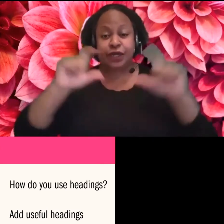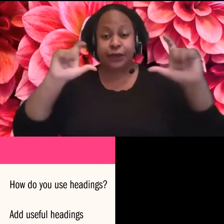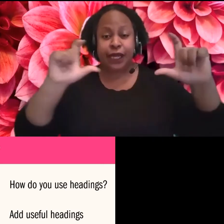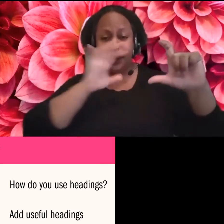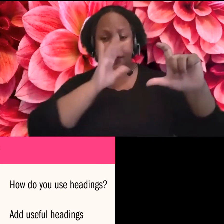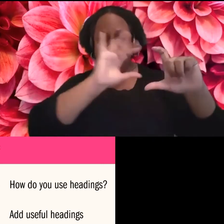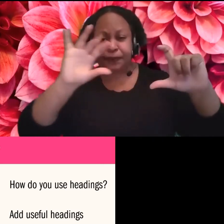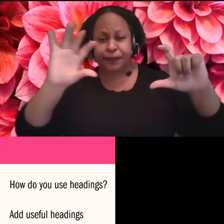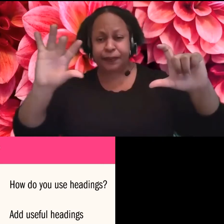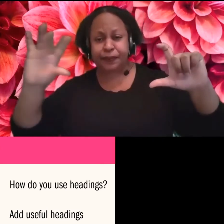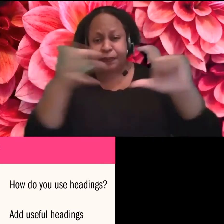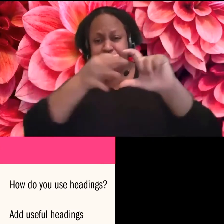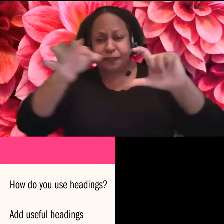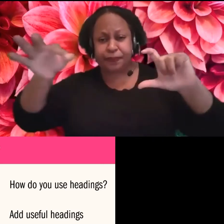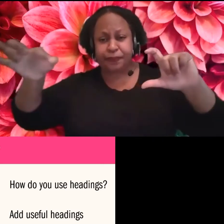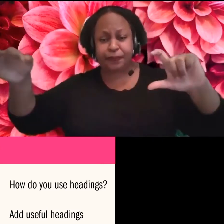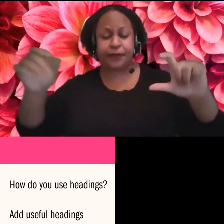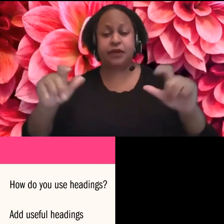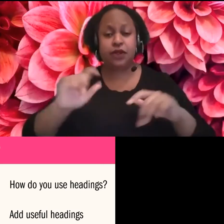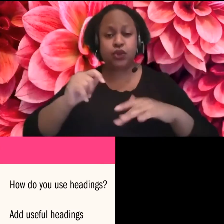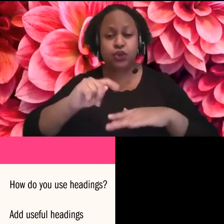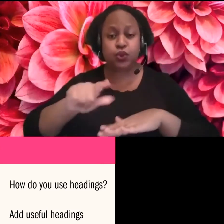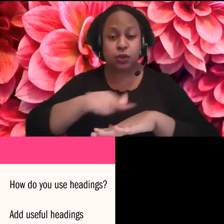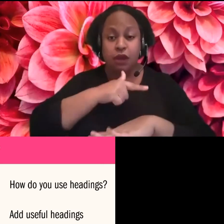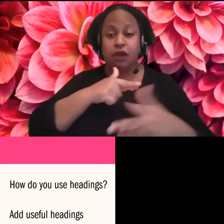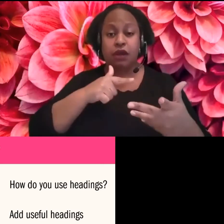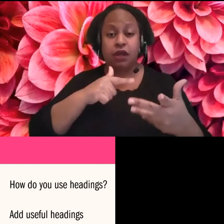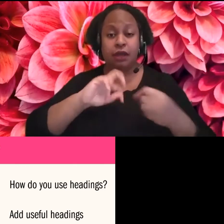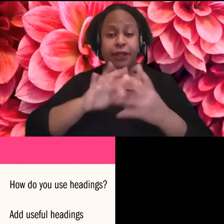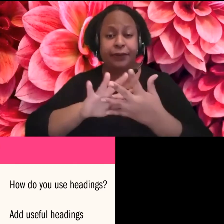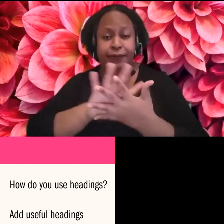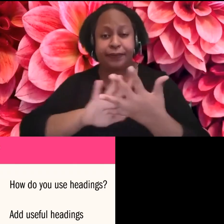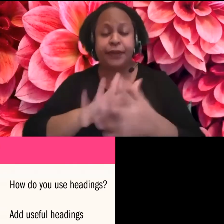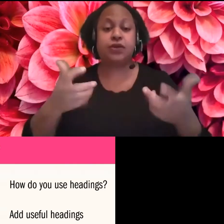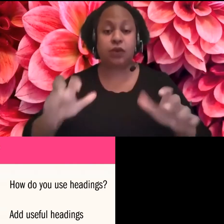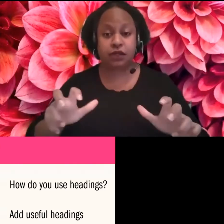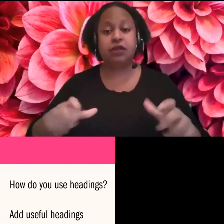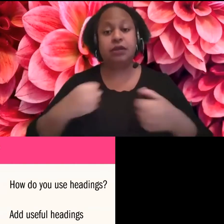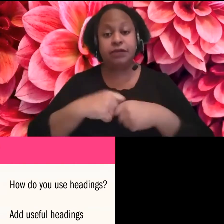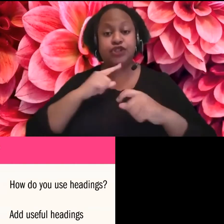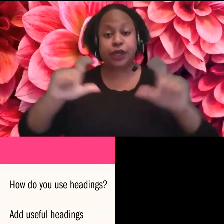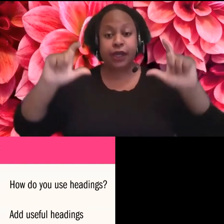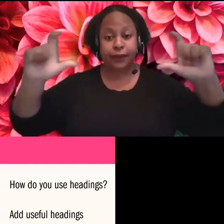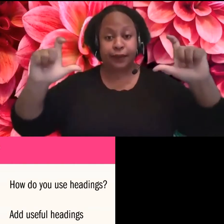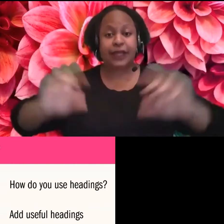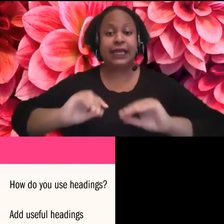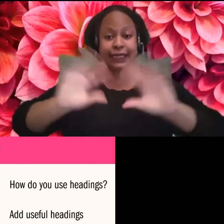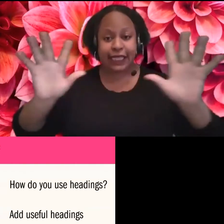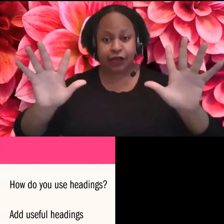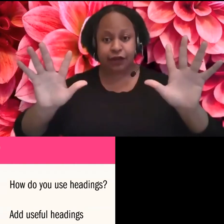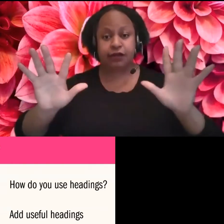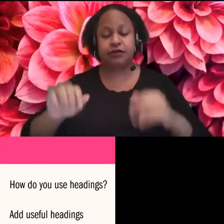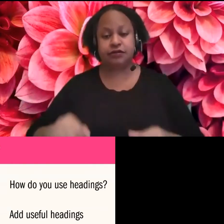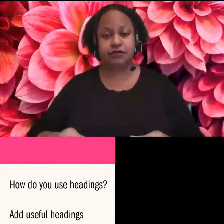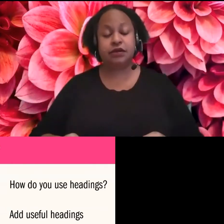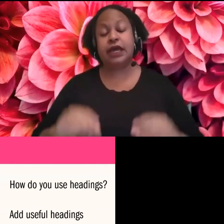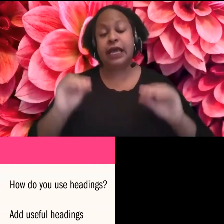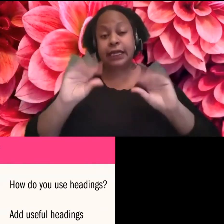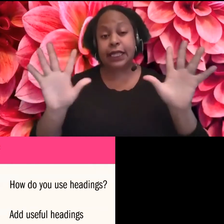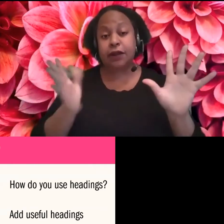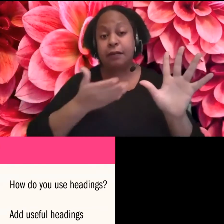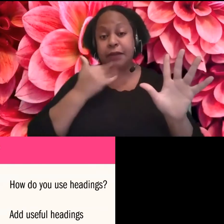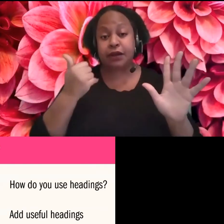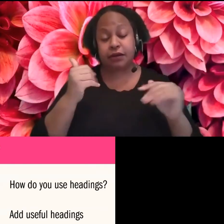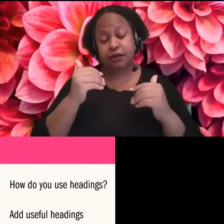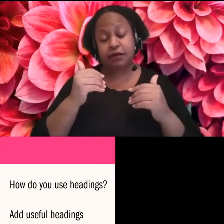it's the focus on clarity, uh, but also like make sure you focus on clarity over brevity. Um,